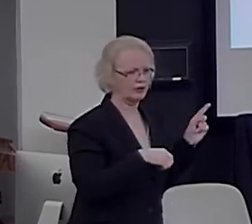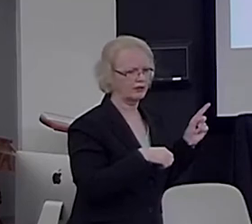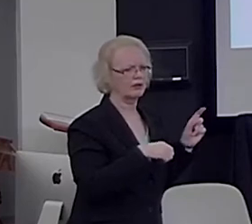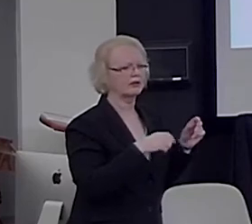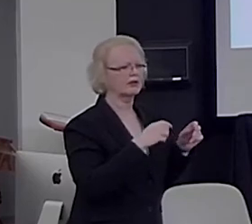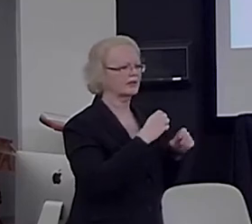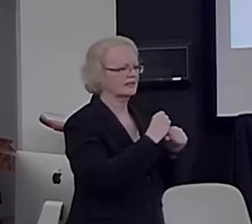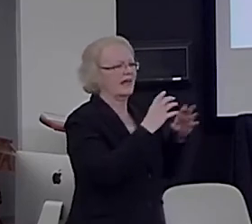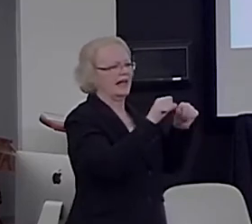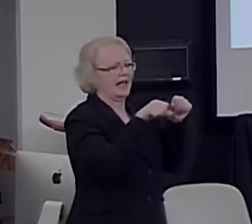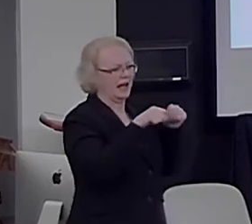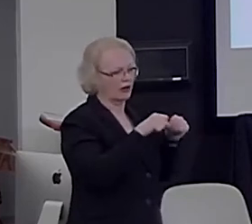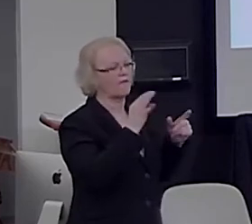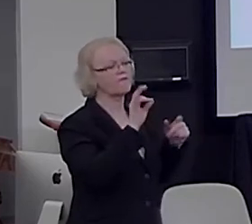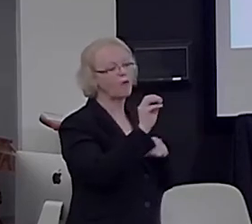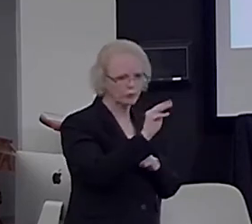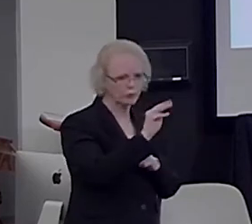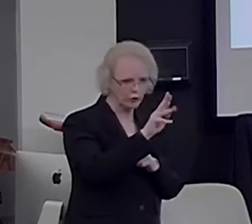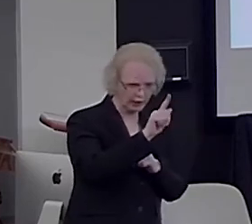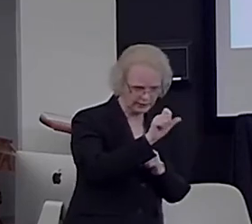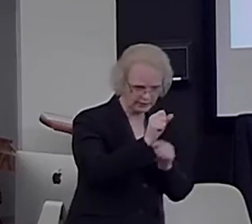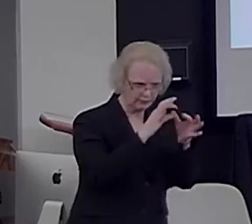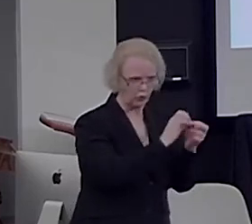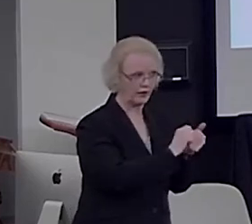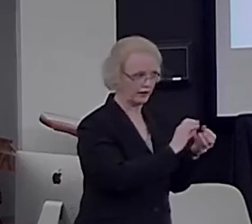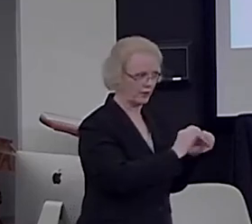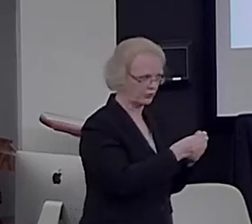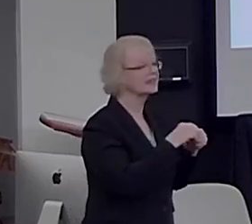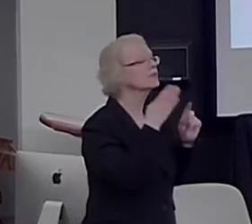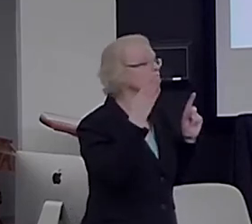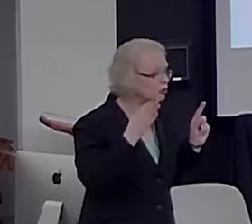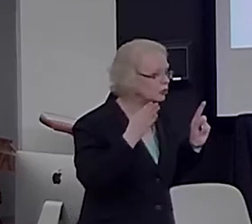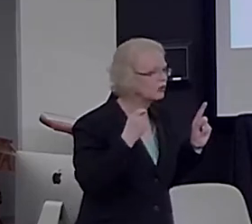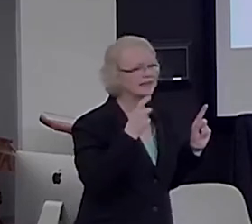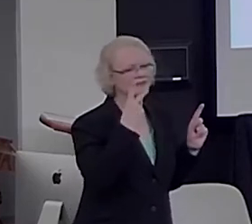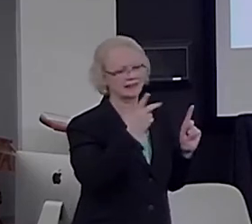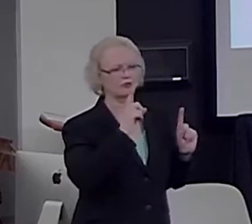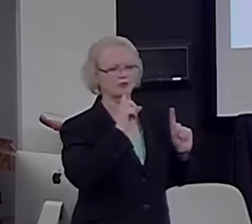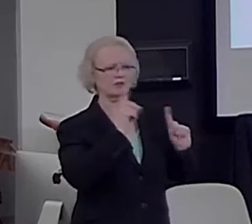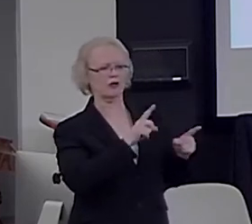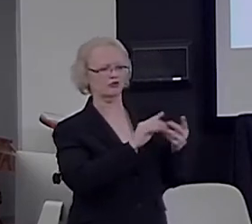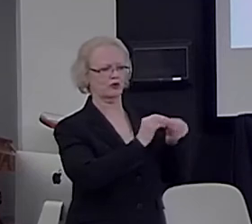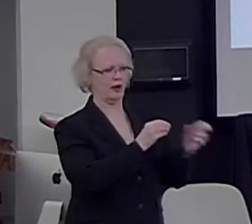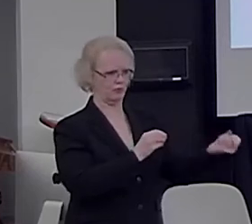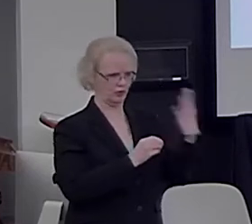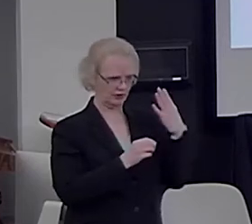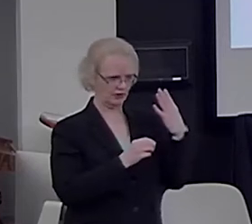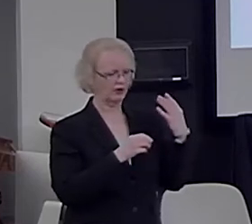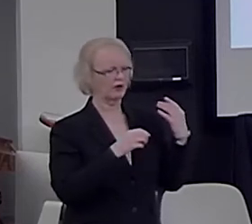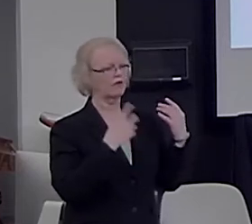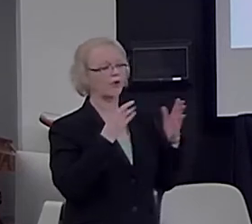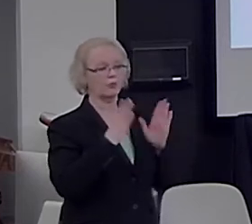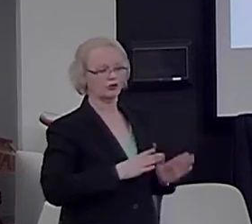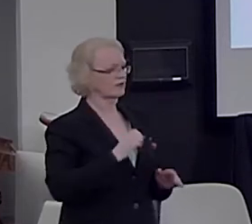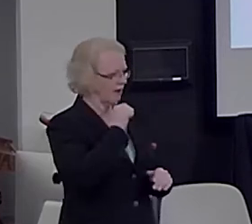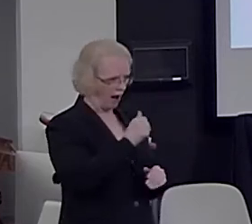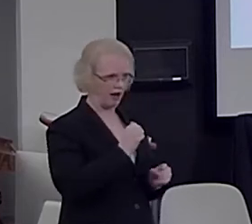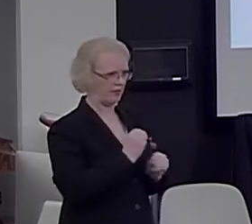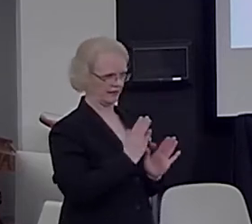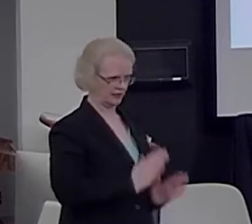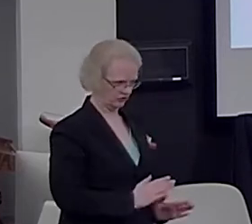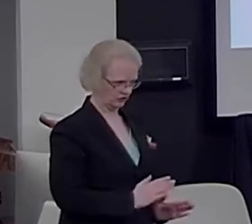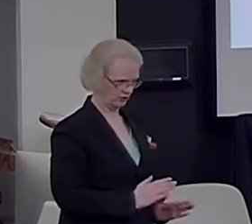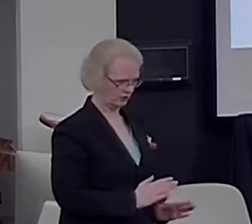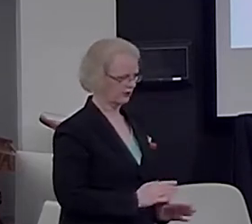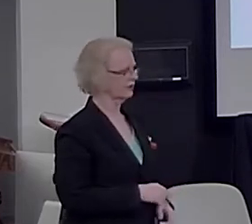formulas and to numbers. So, you can see in blue here, this is the response to numbers. In a non-mathematician control subject, you see